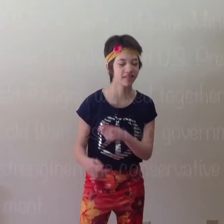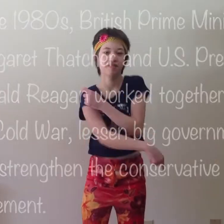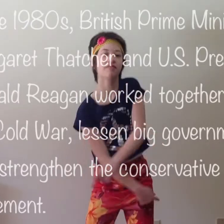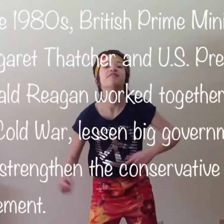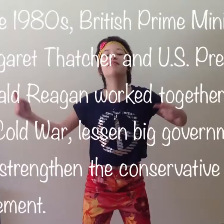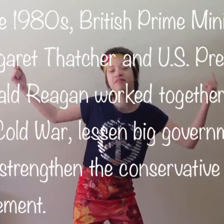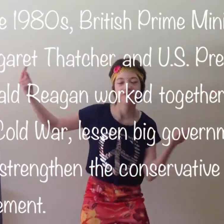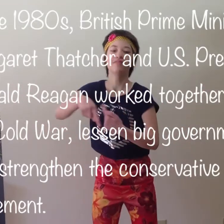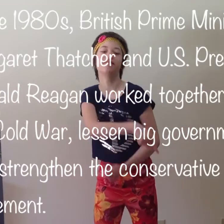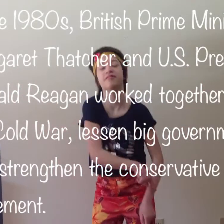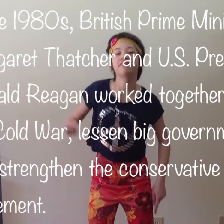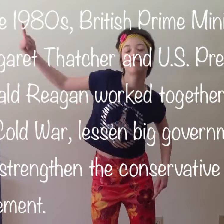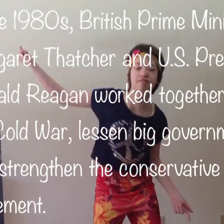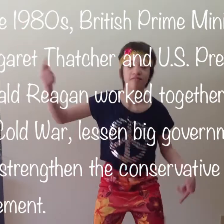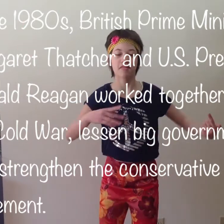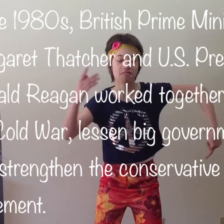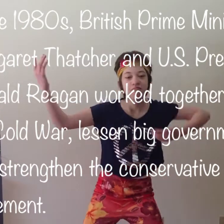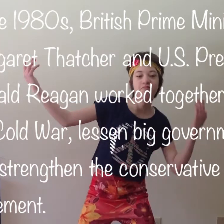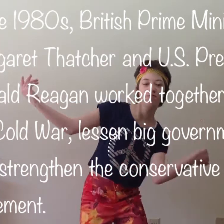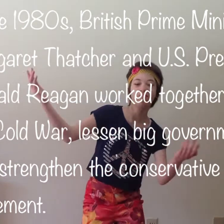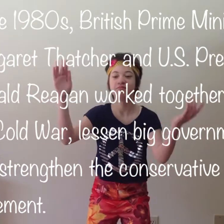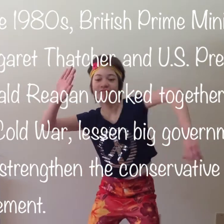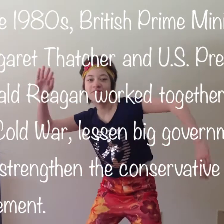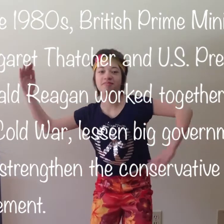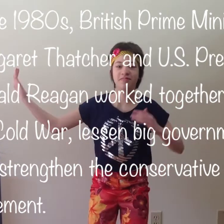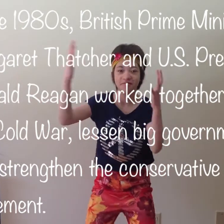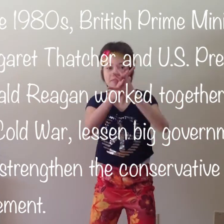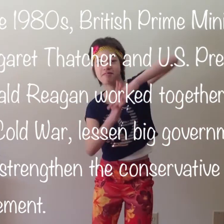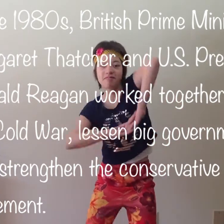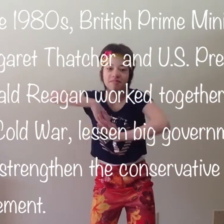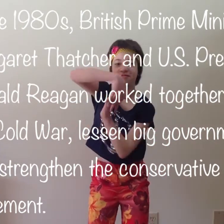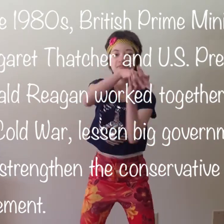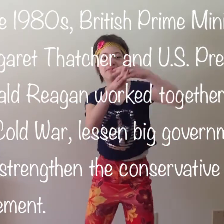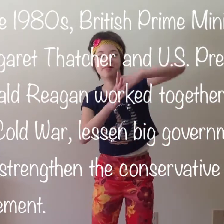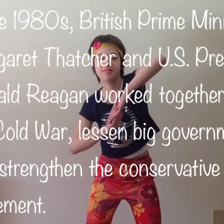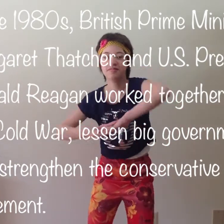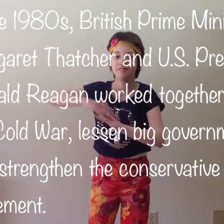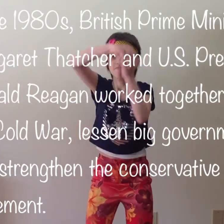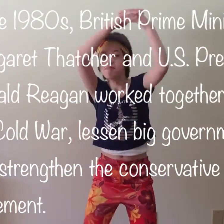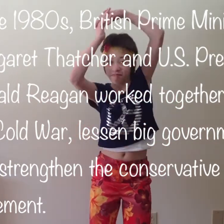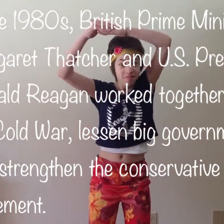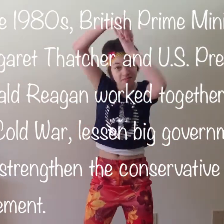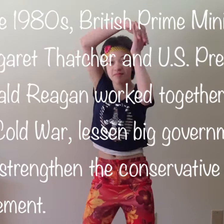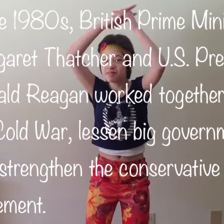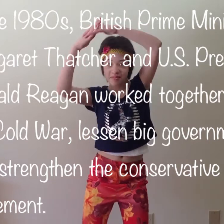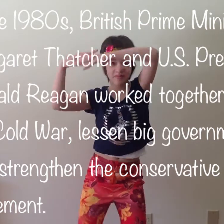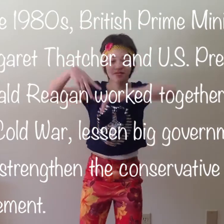In the 1980s, British Prime Minister Margaret